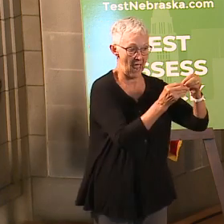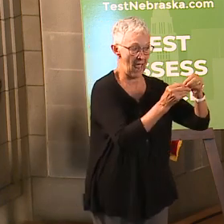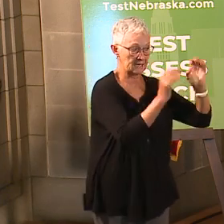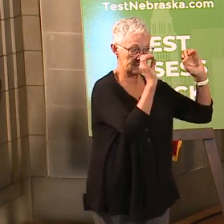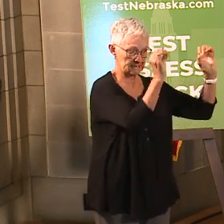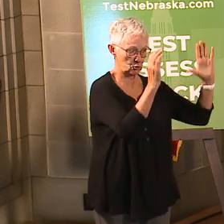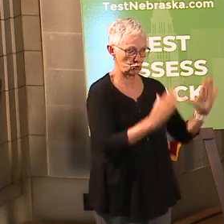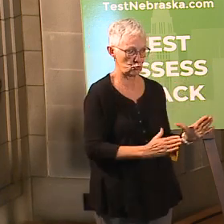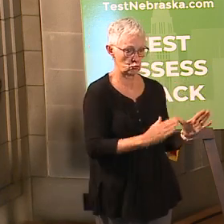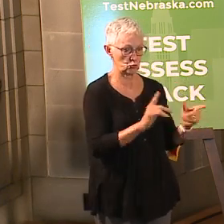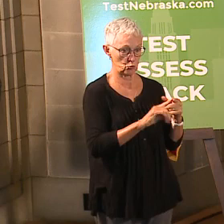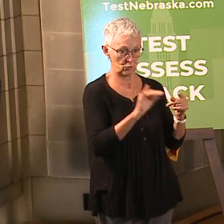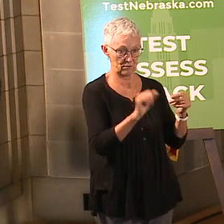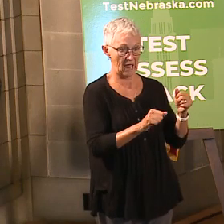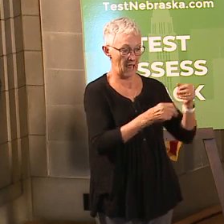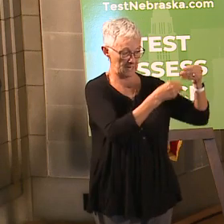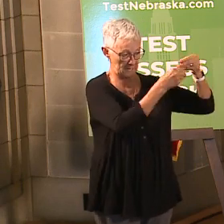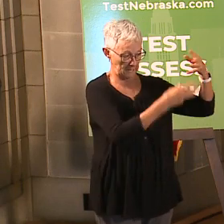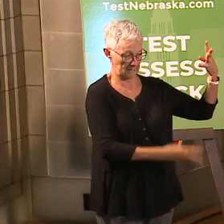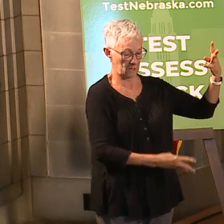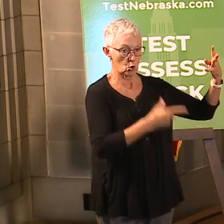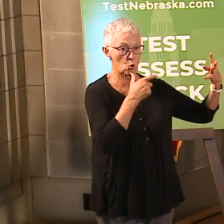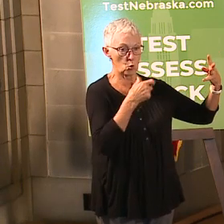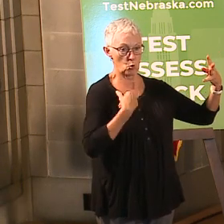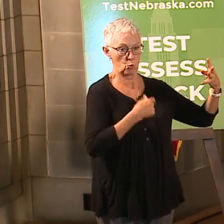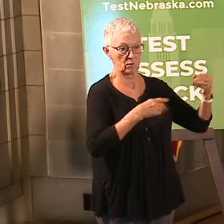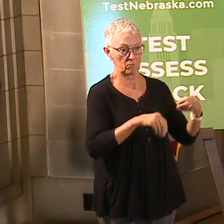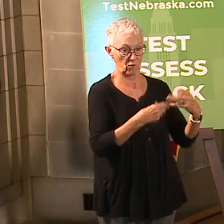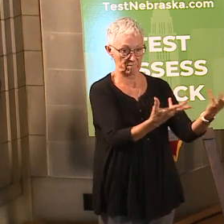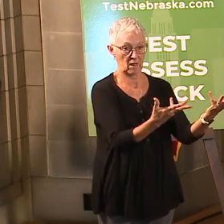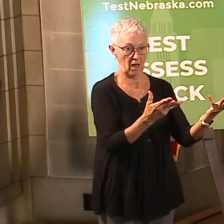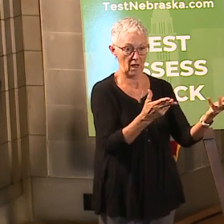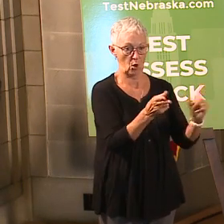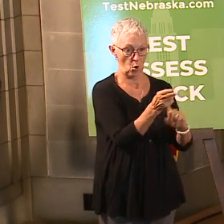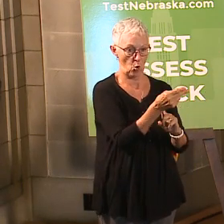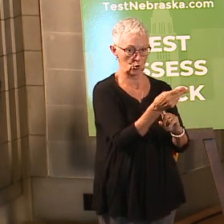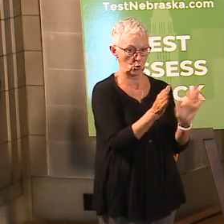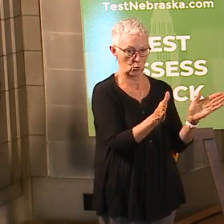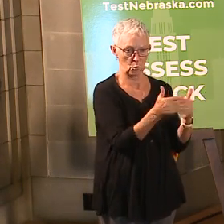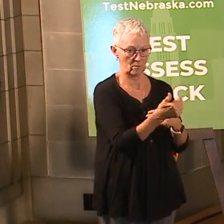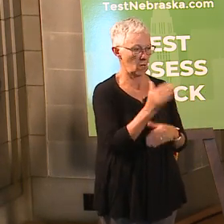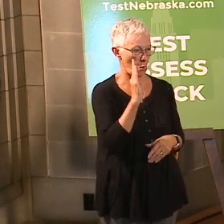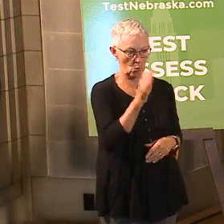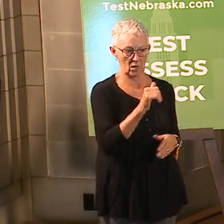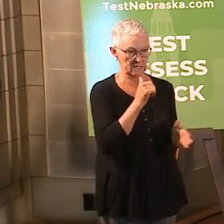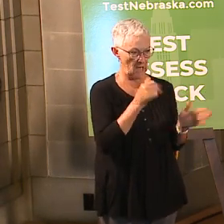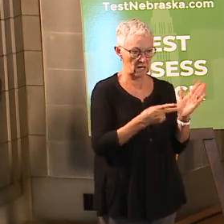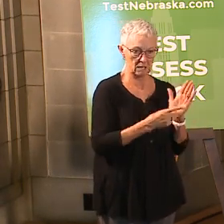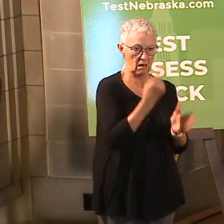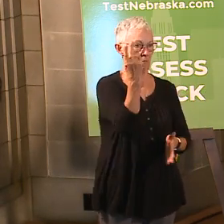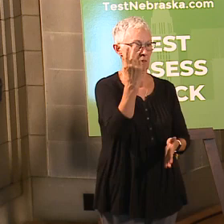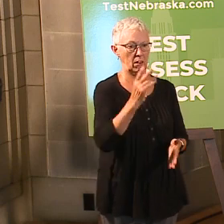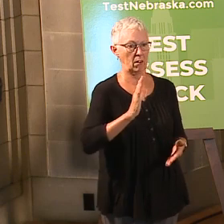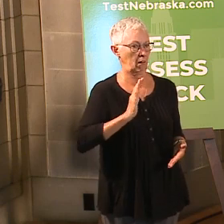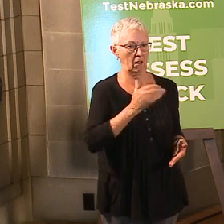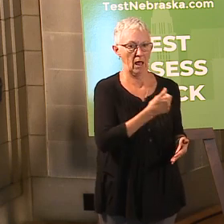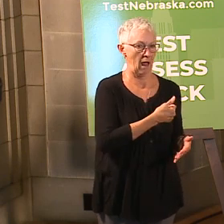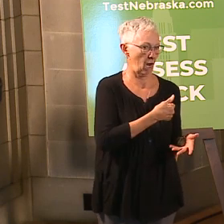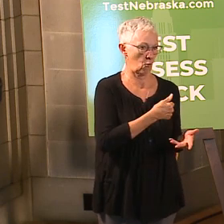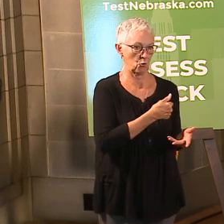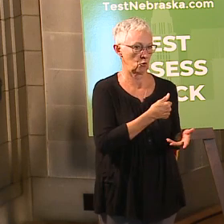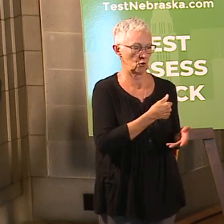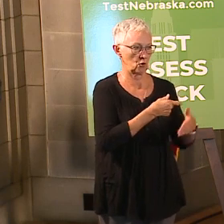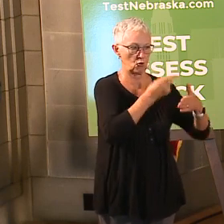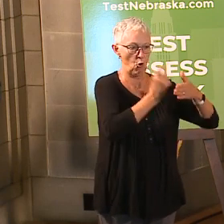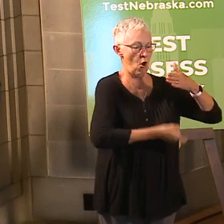addition that it would quadruple or even double what the projected expense was of the original. We